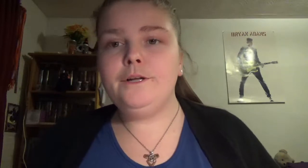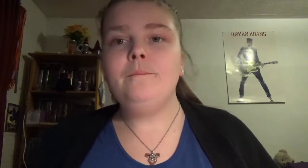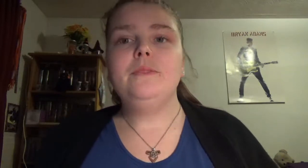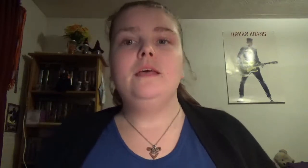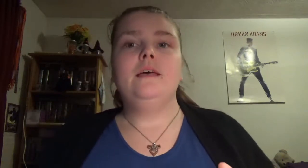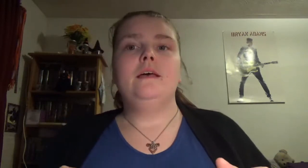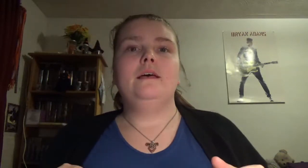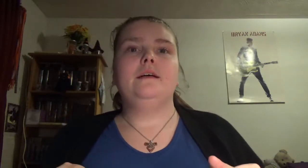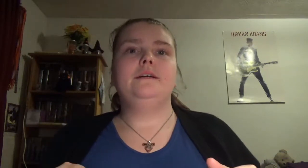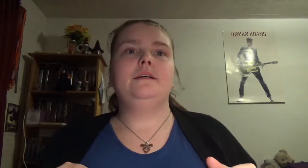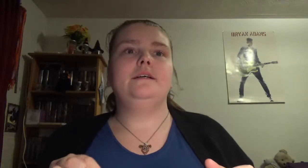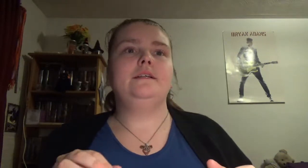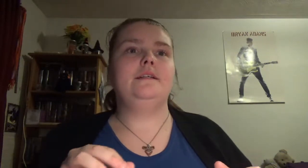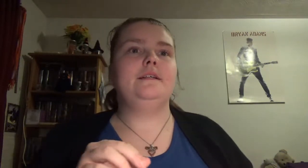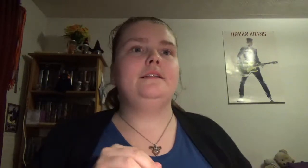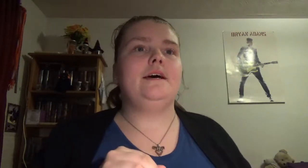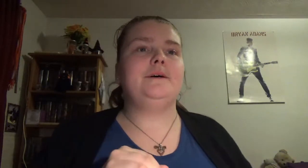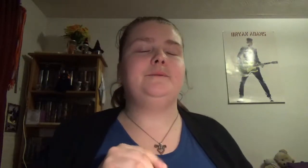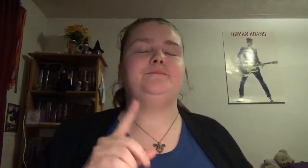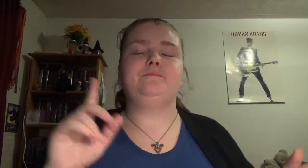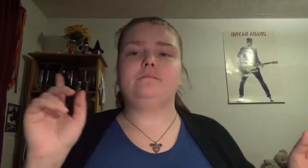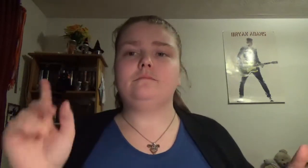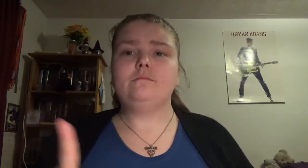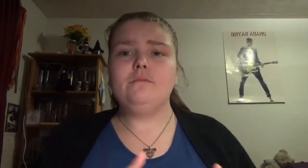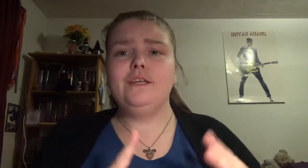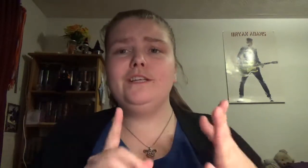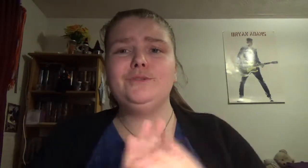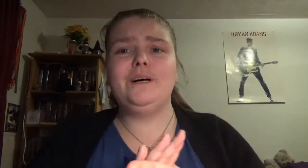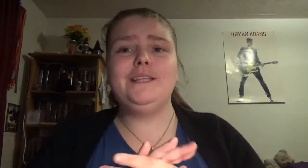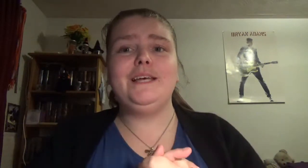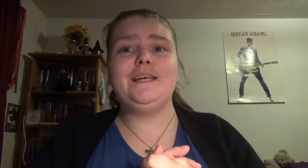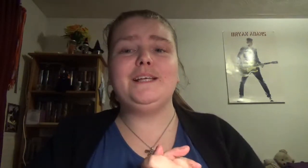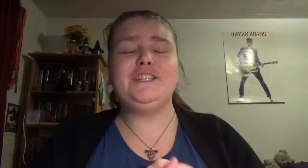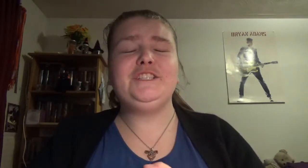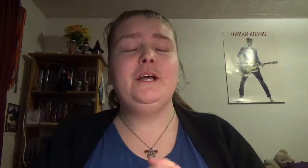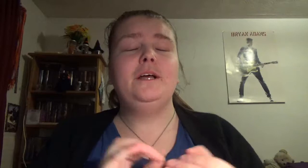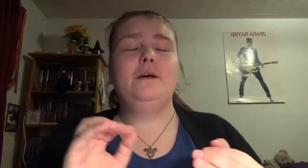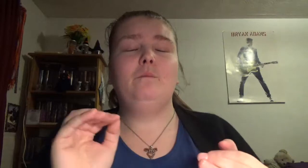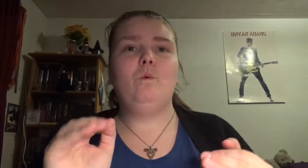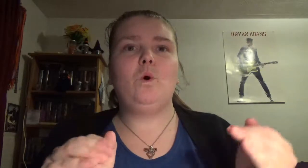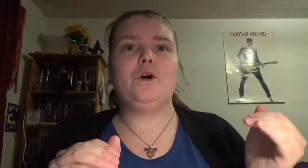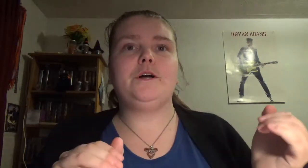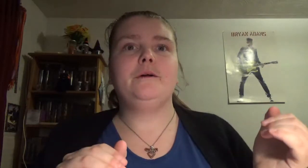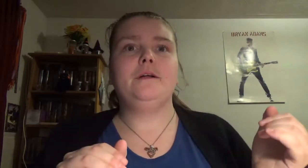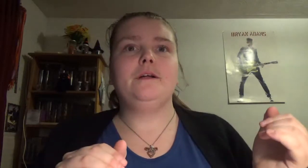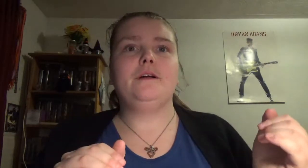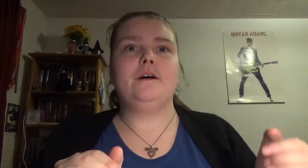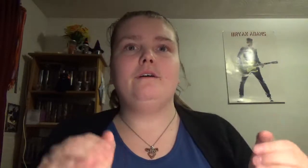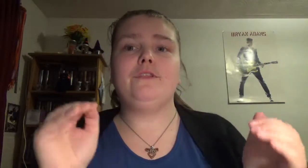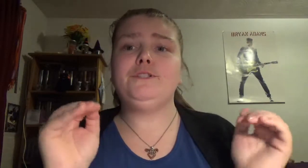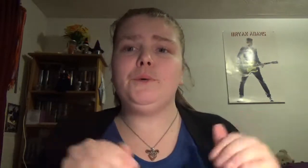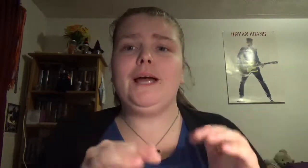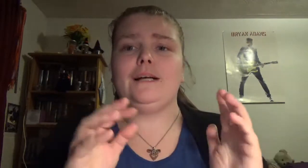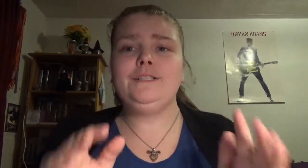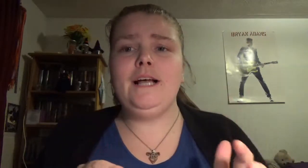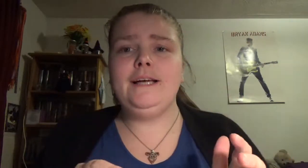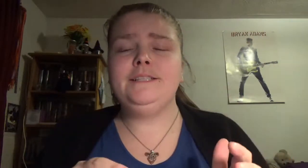now this one is more of the zodiac signs